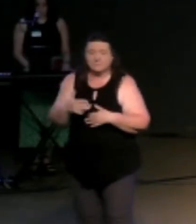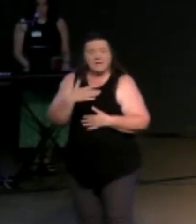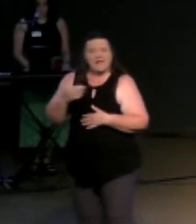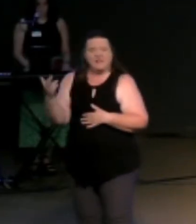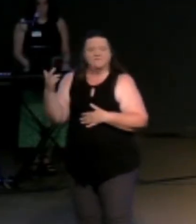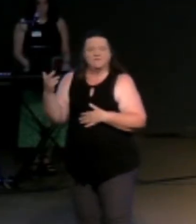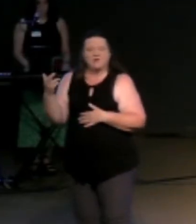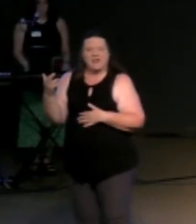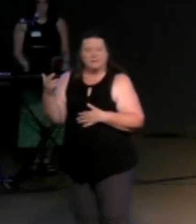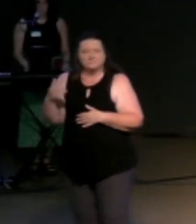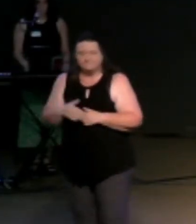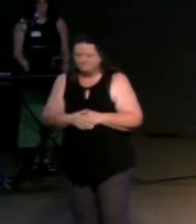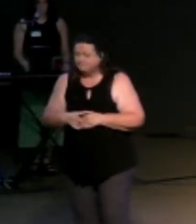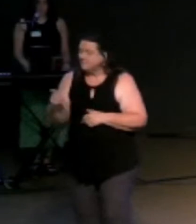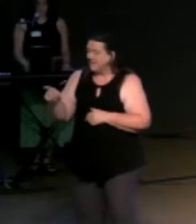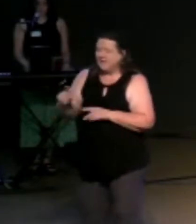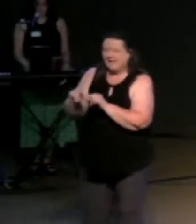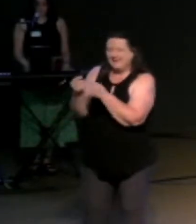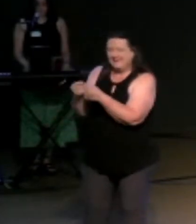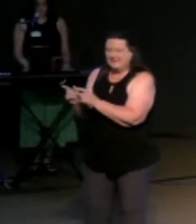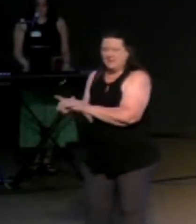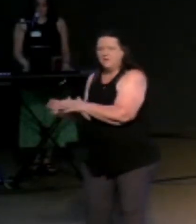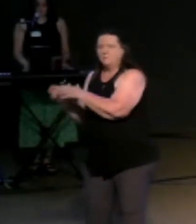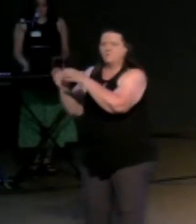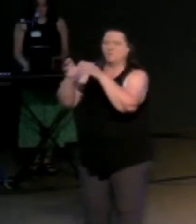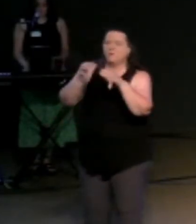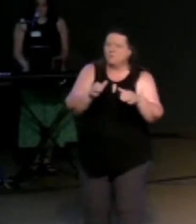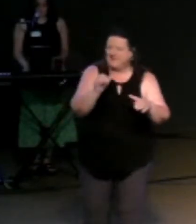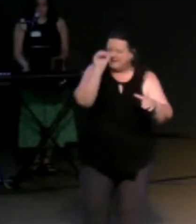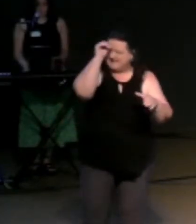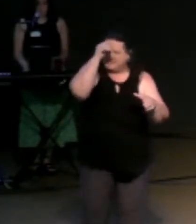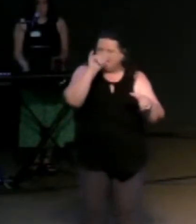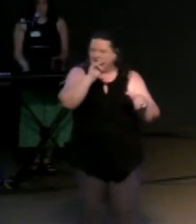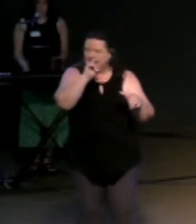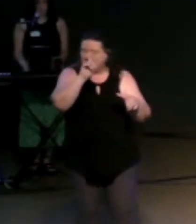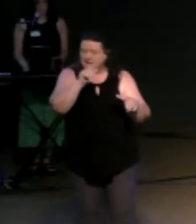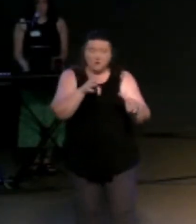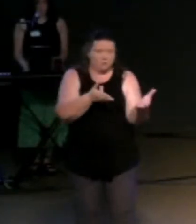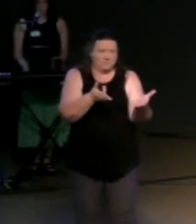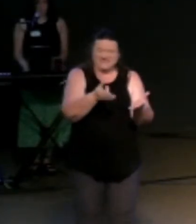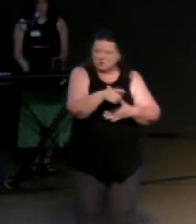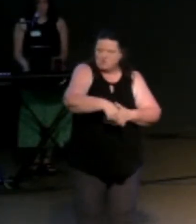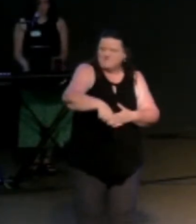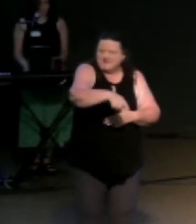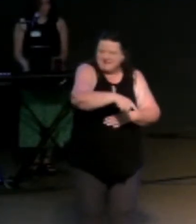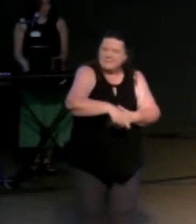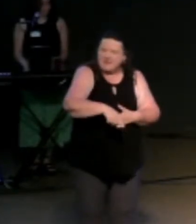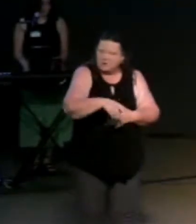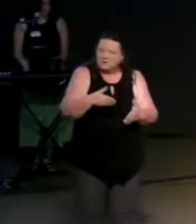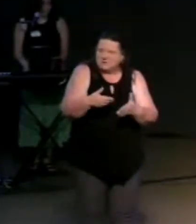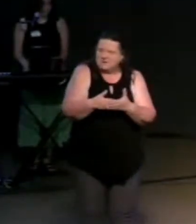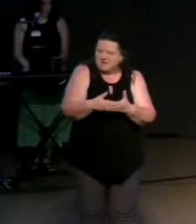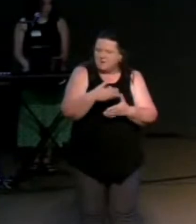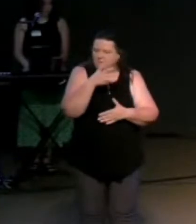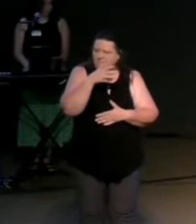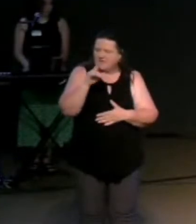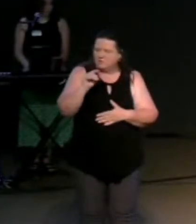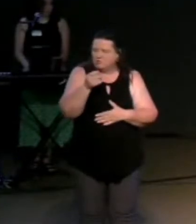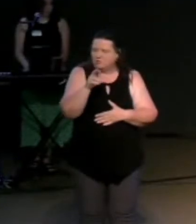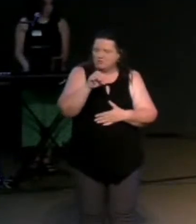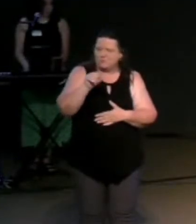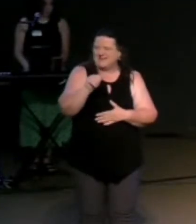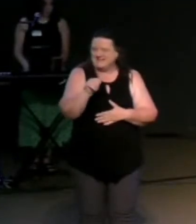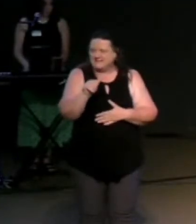tom bonner took a team to india and we served in the home of the destitute and dying in calcutta something that mother theresa had